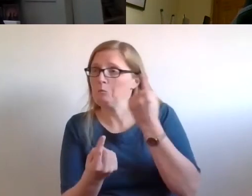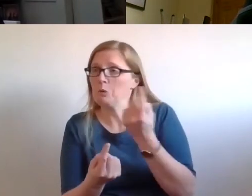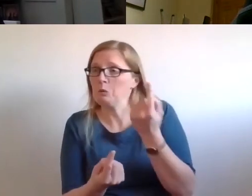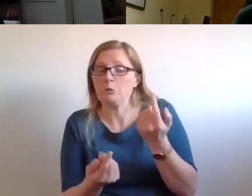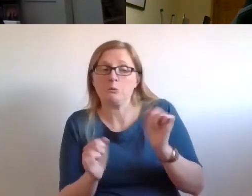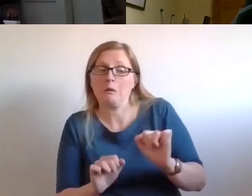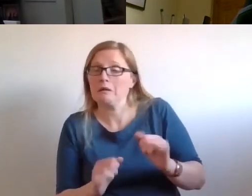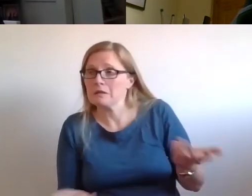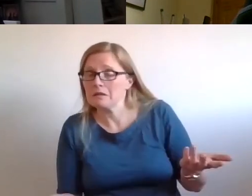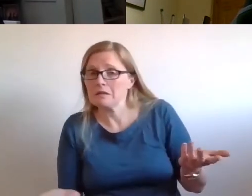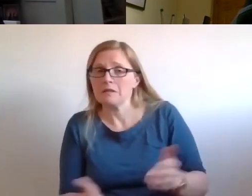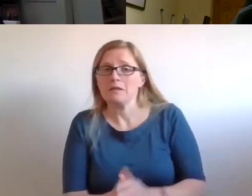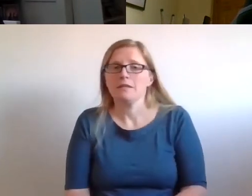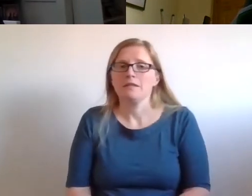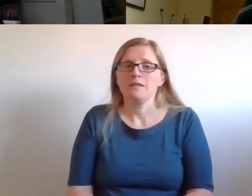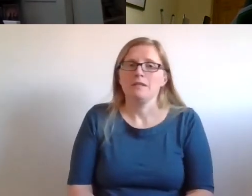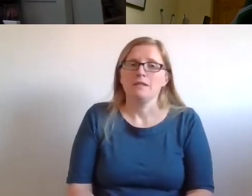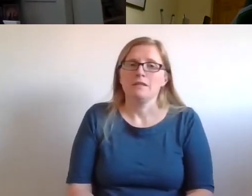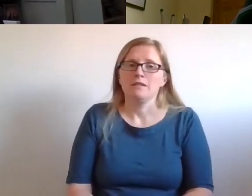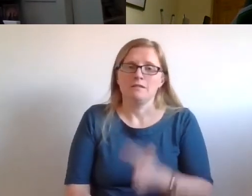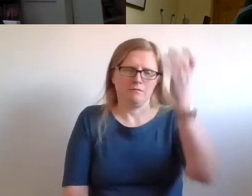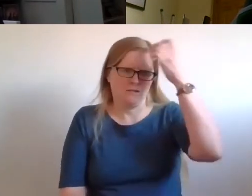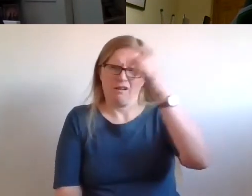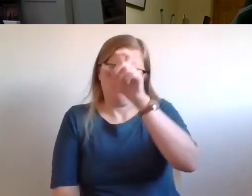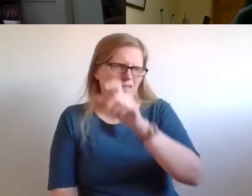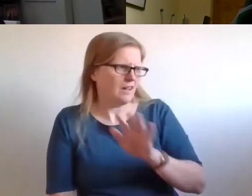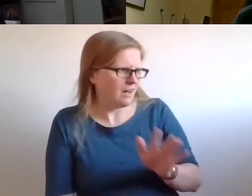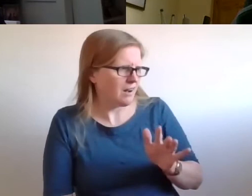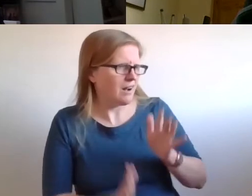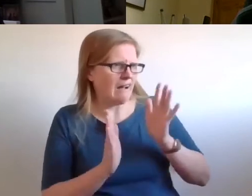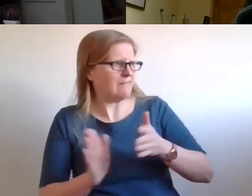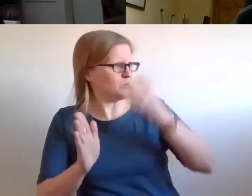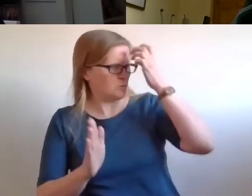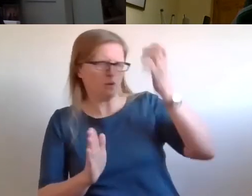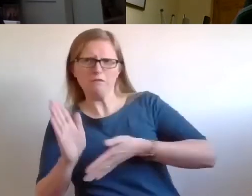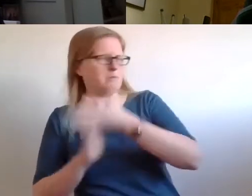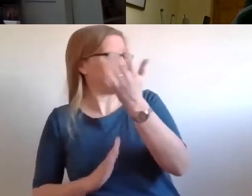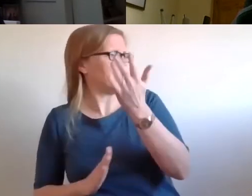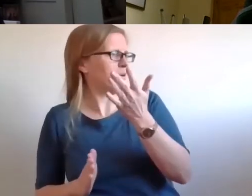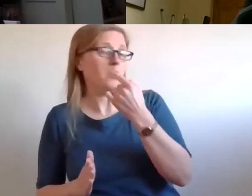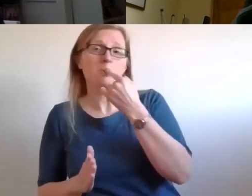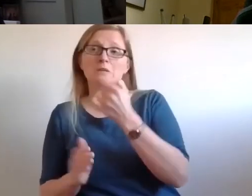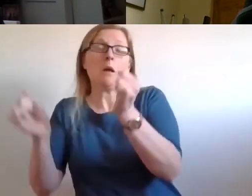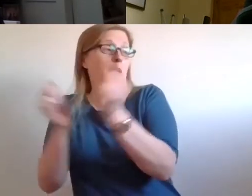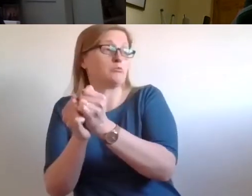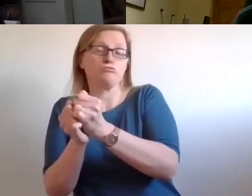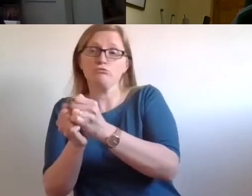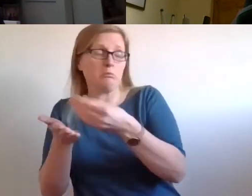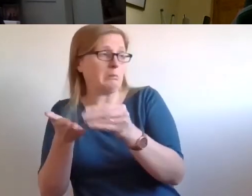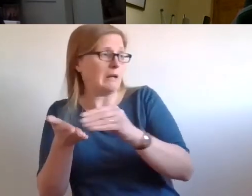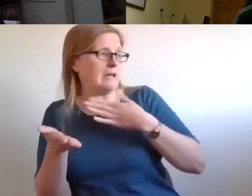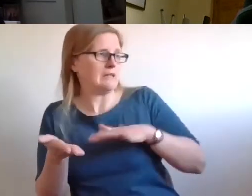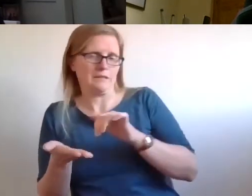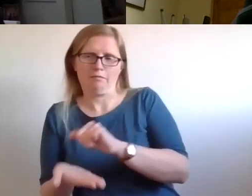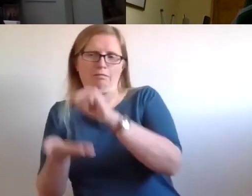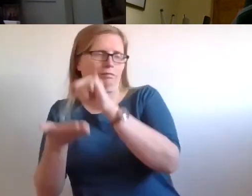into cabinet and get the proof from my colleagues when I don't know what the size of the what we're, you know, setting ourselves up for here. And he said, Well, yes,